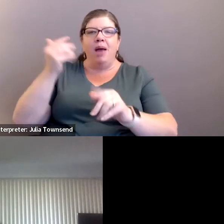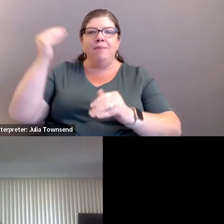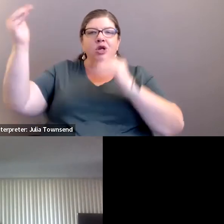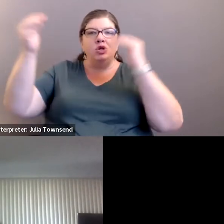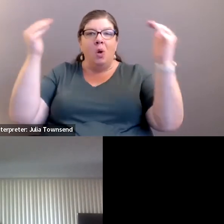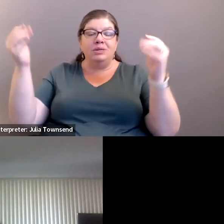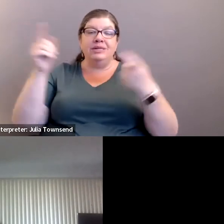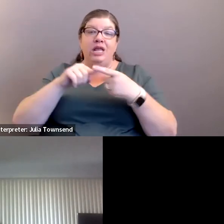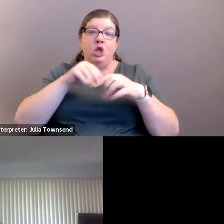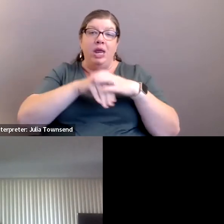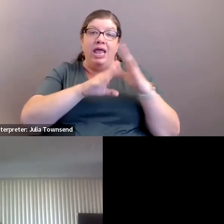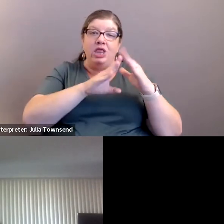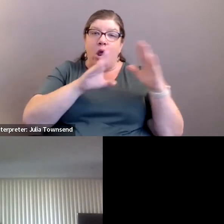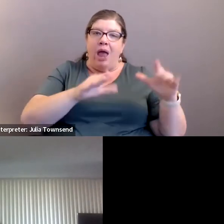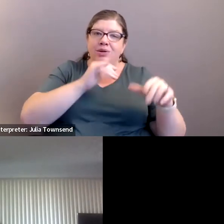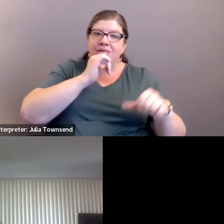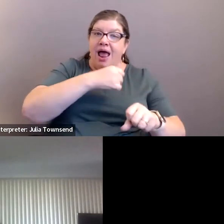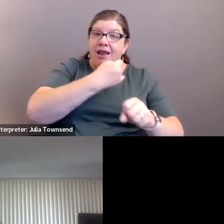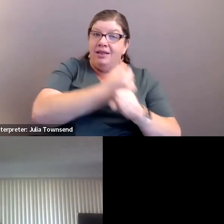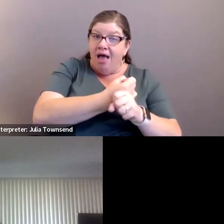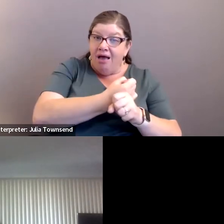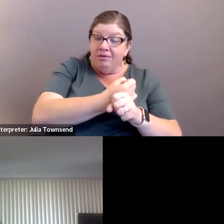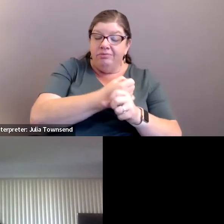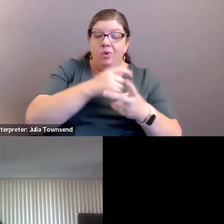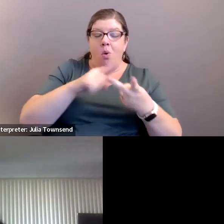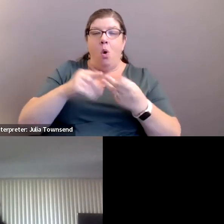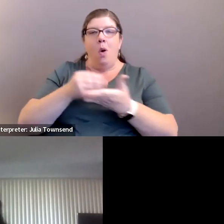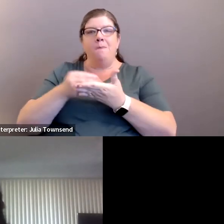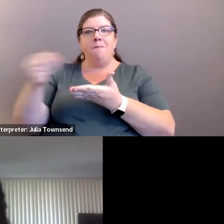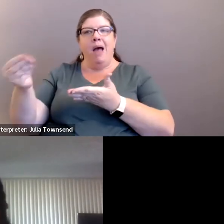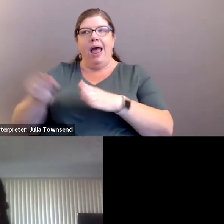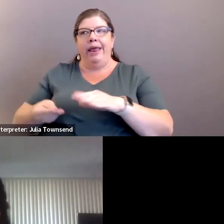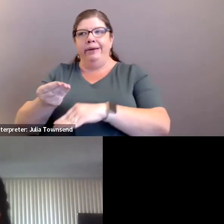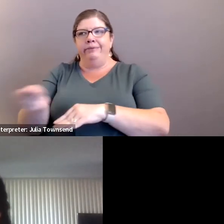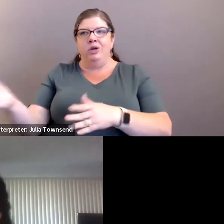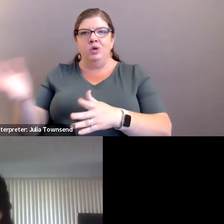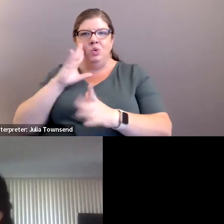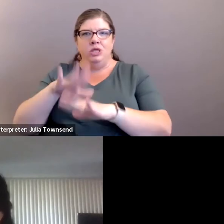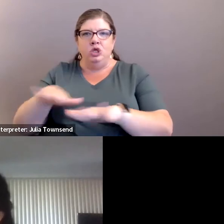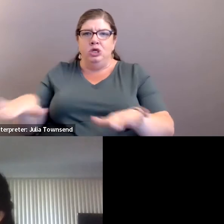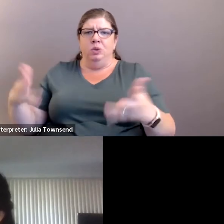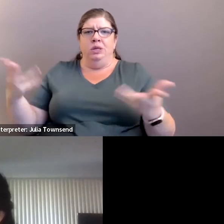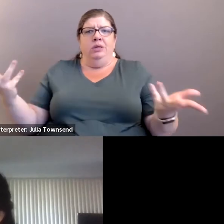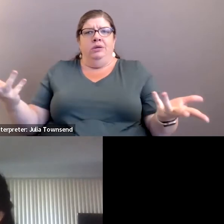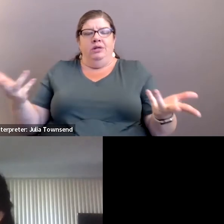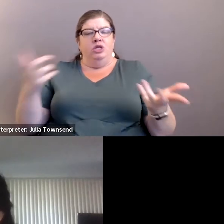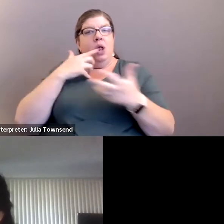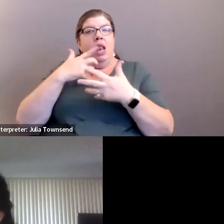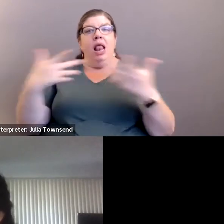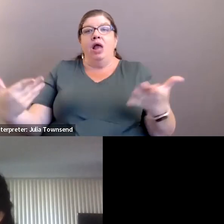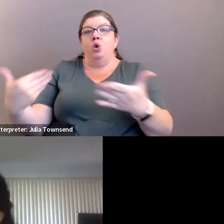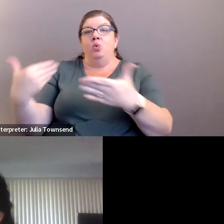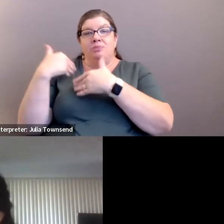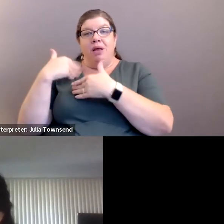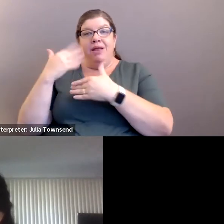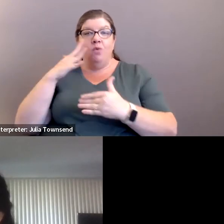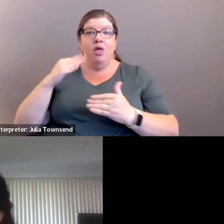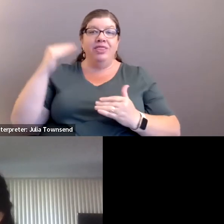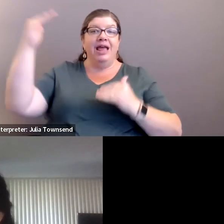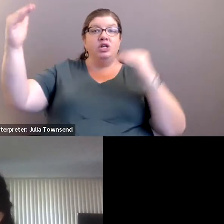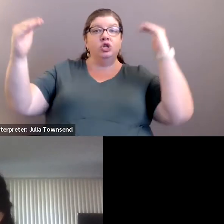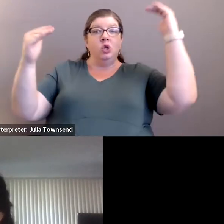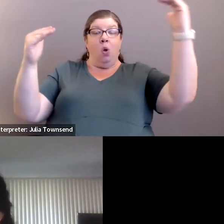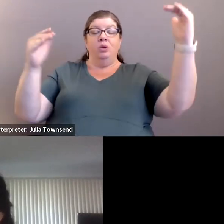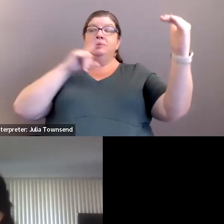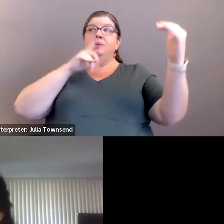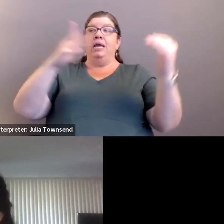not locked in their house or bought for the children so there's a lot of responsibility for grown-ups to